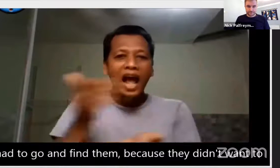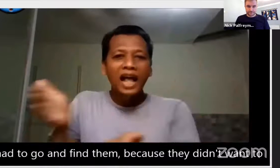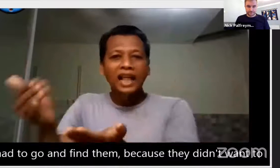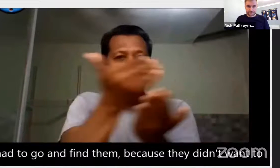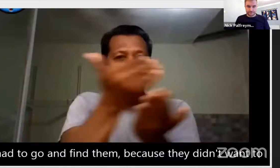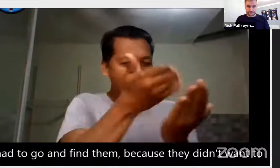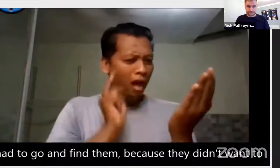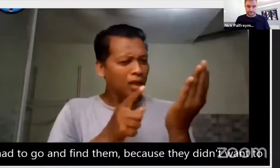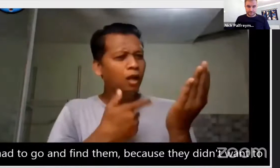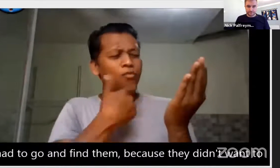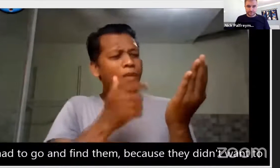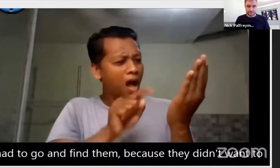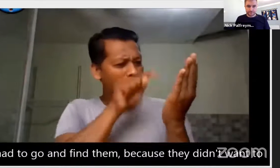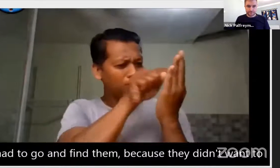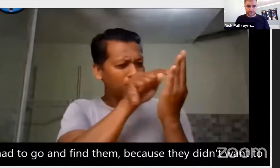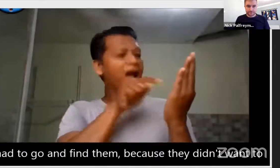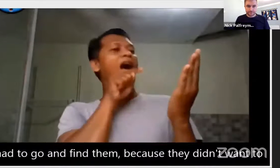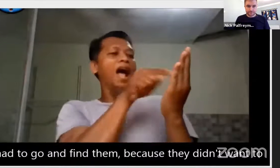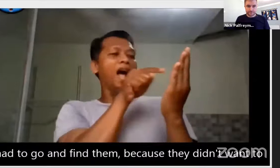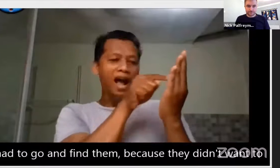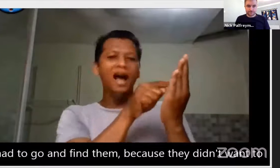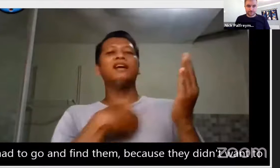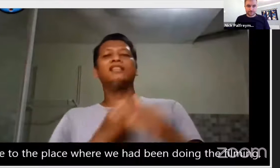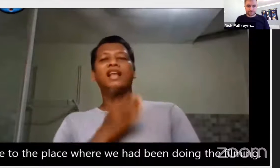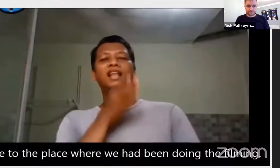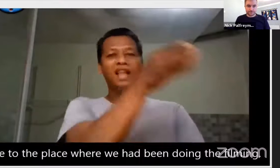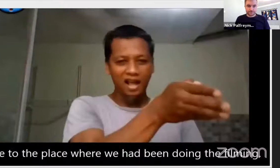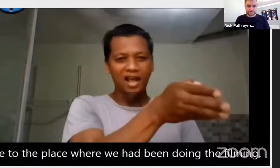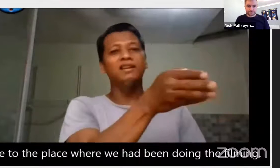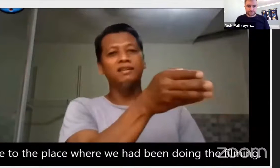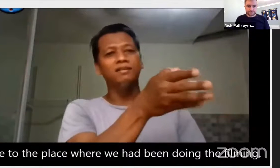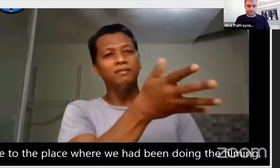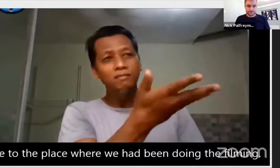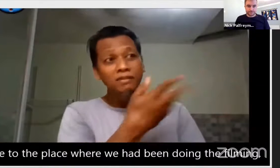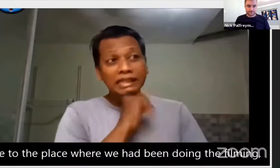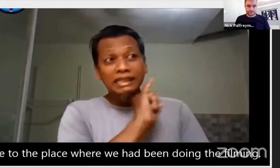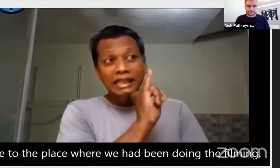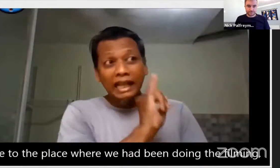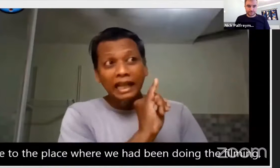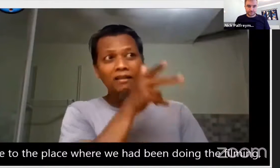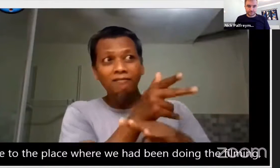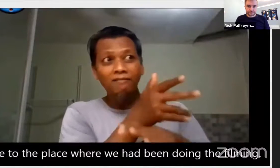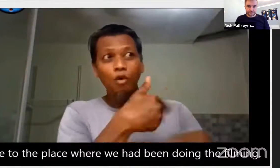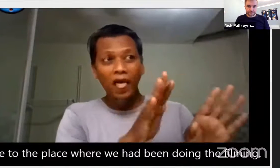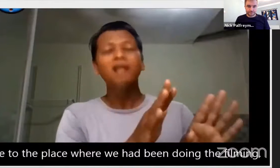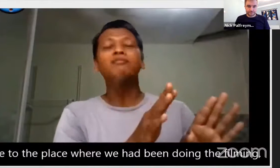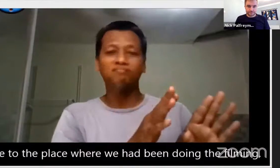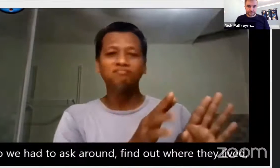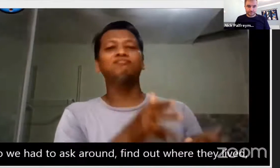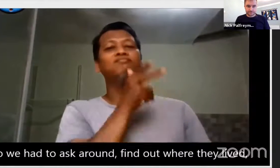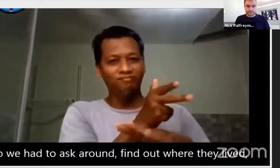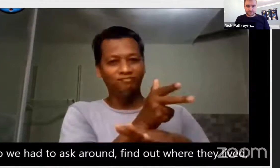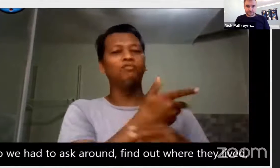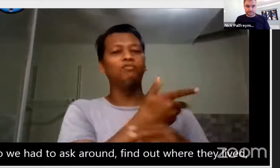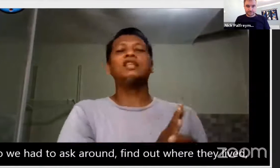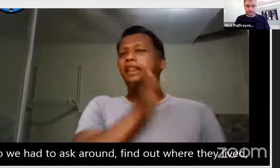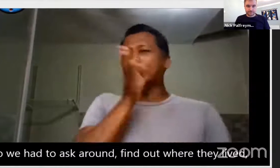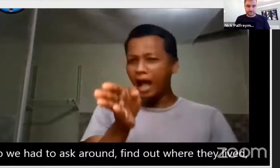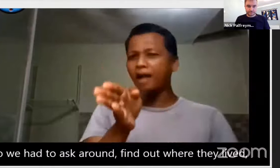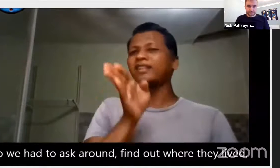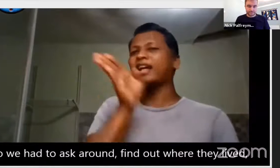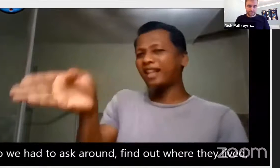We had to go and find them because they didn't want to come to the place where we'd been doing the filming.